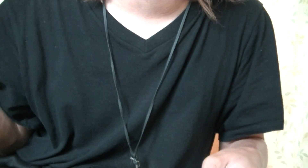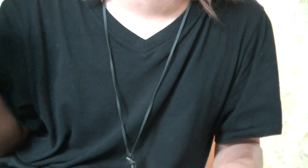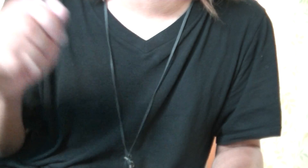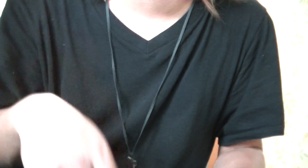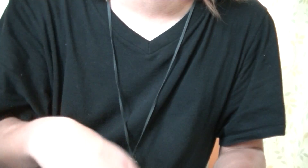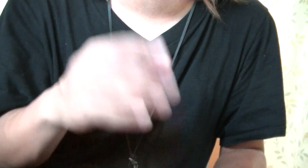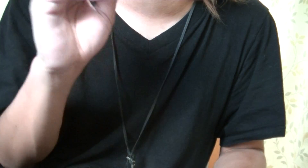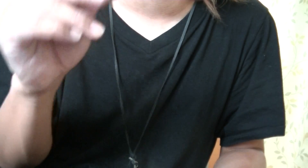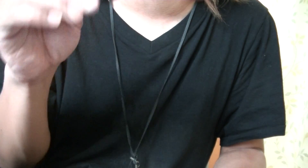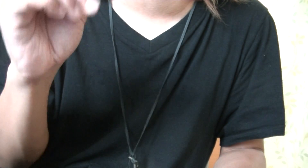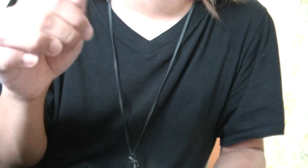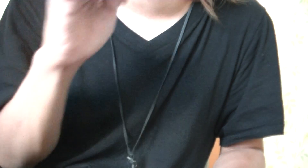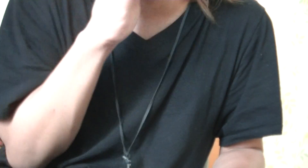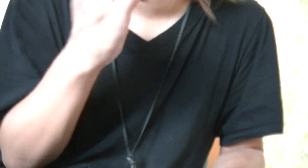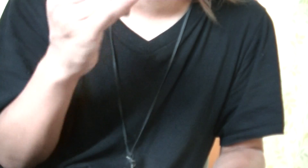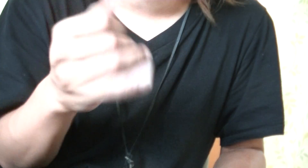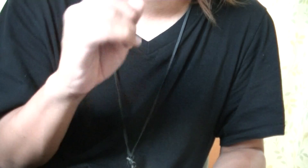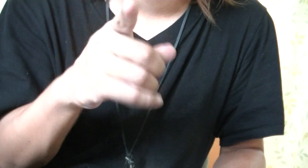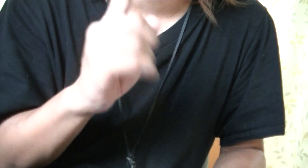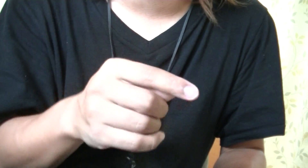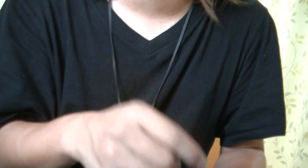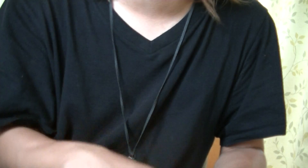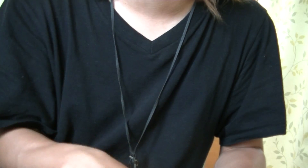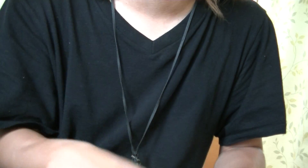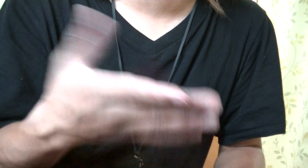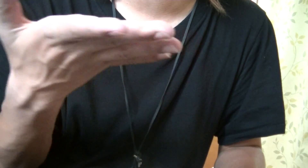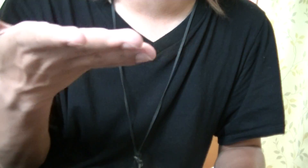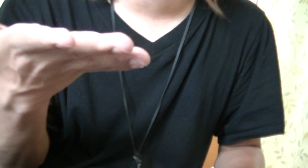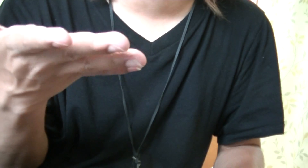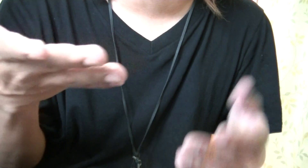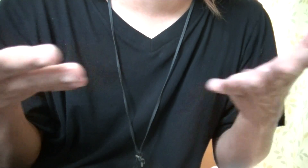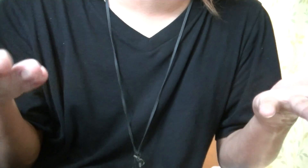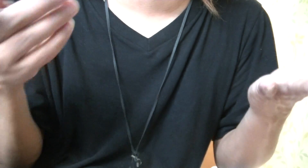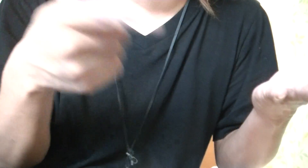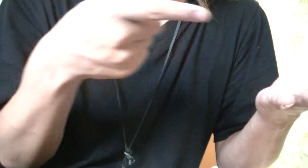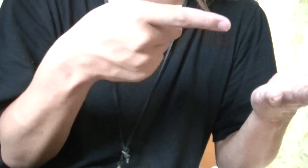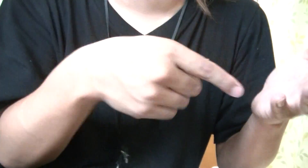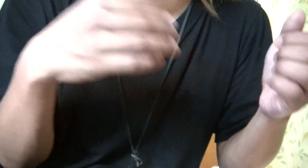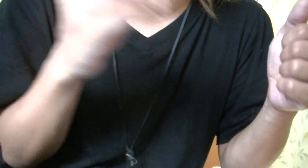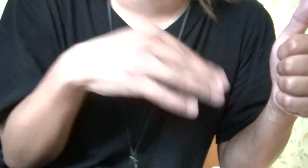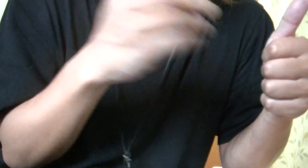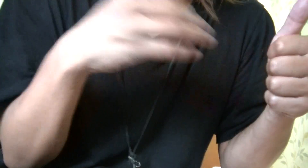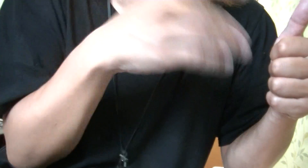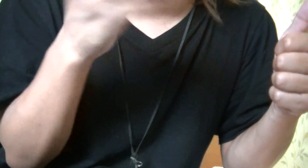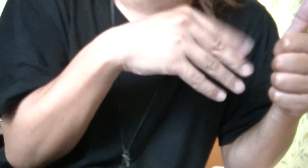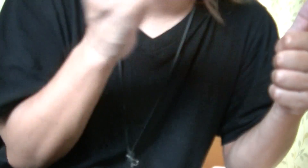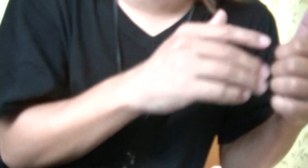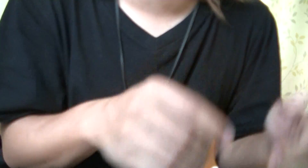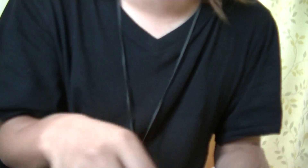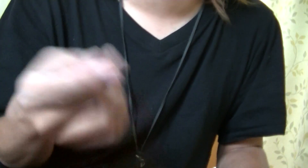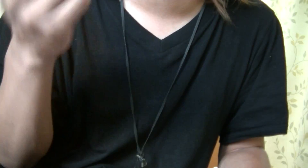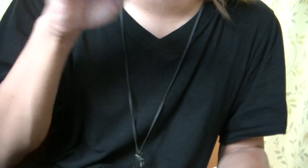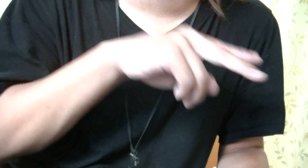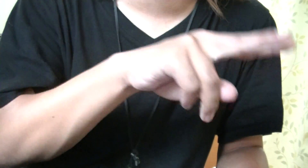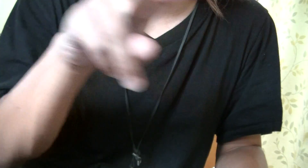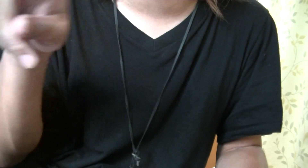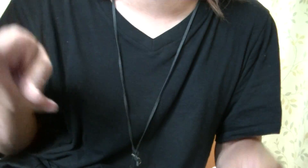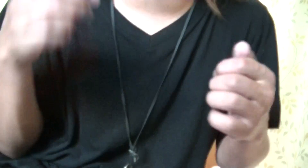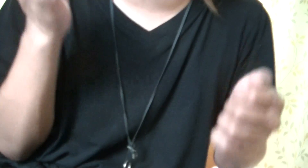I've got some news for you Oh, I really hate your ass right now Say, lie, lie, lie, don't think